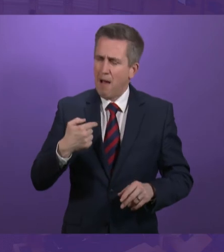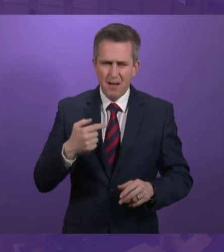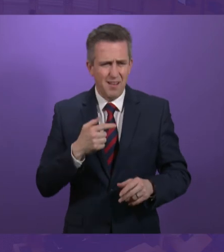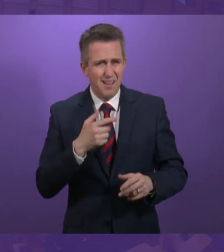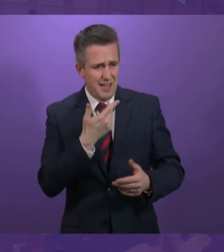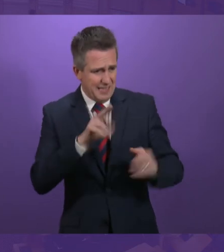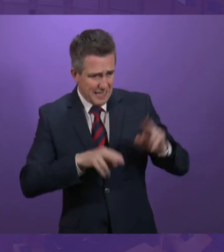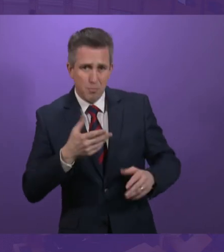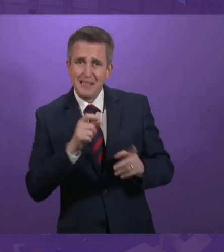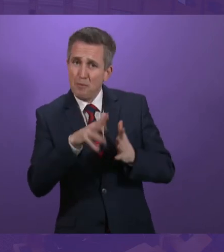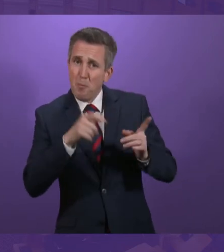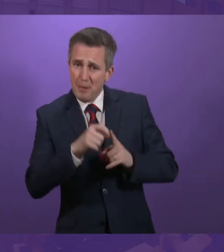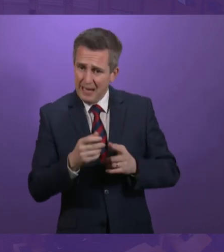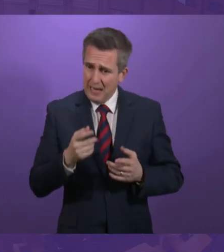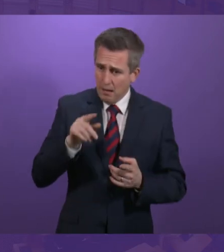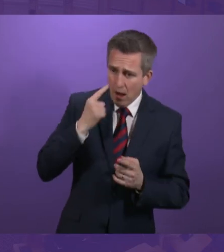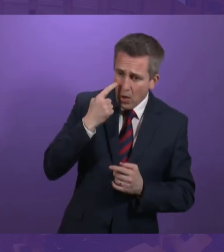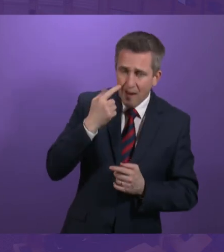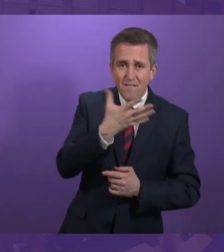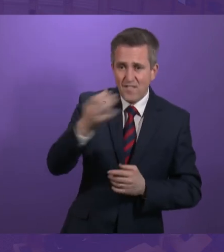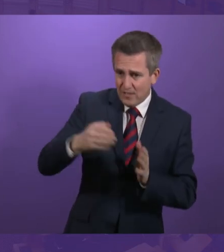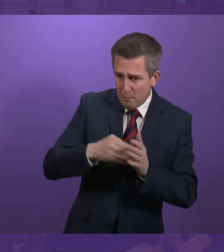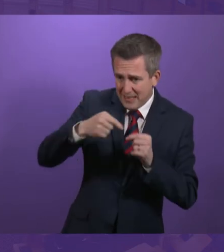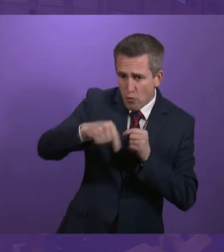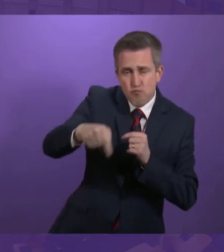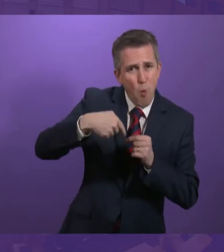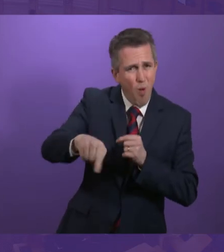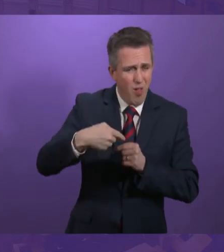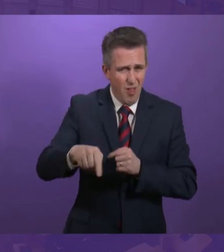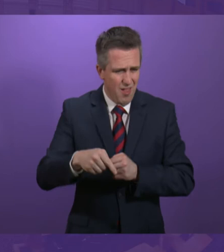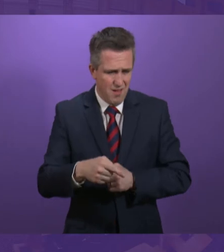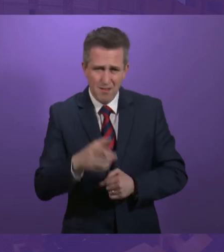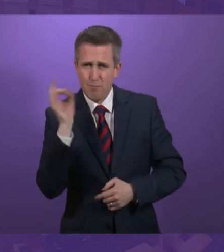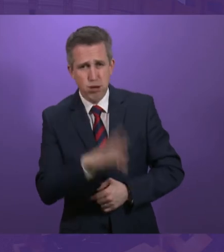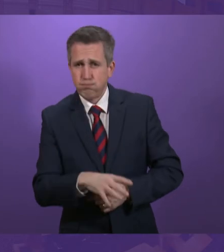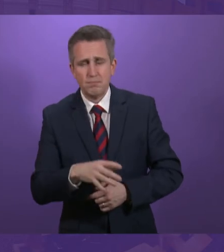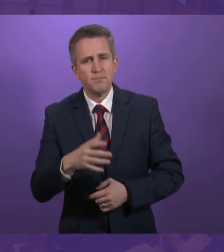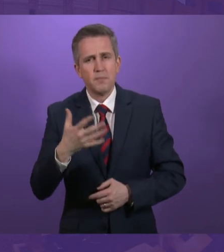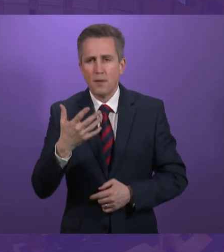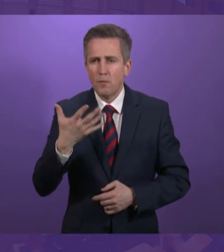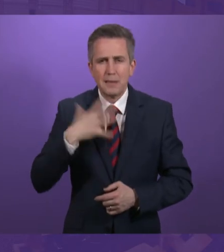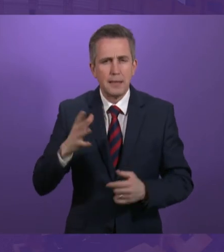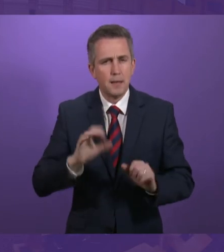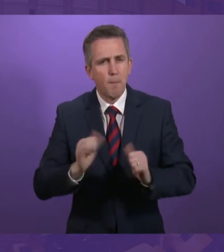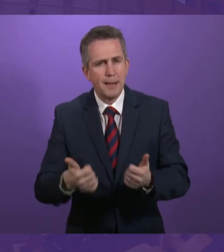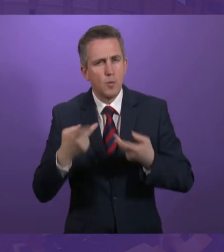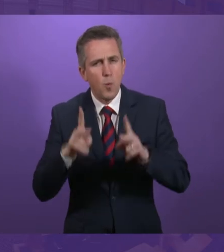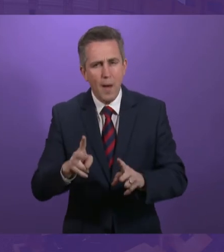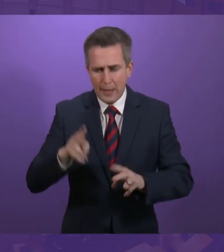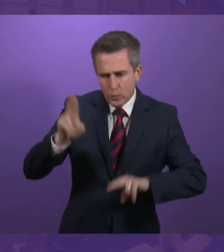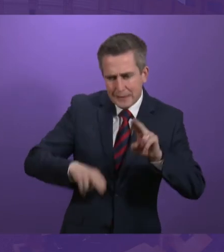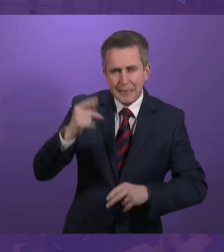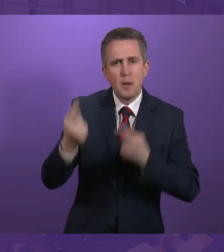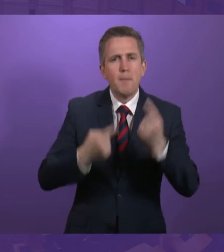in relation to disability assessments and the negative impact that has had. I want to find a better way to understand people's mobility